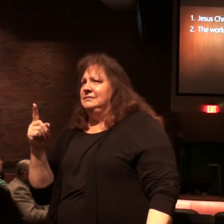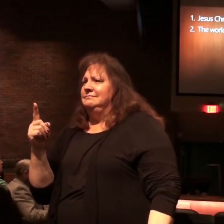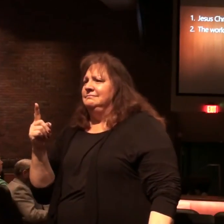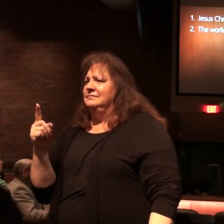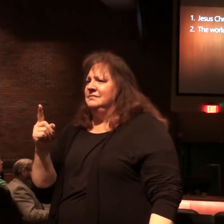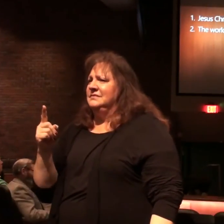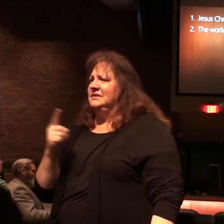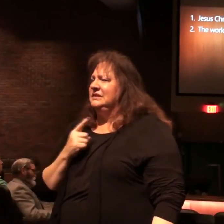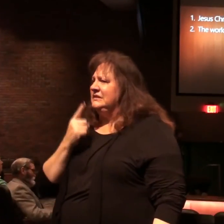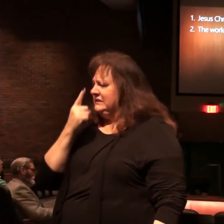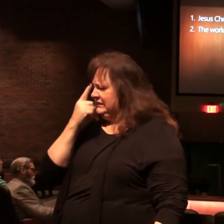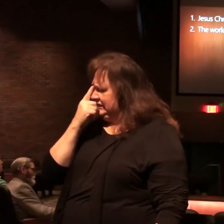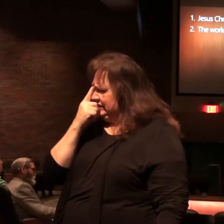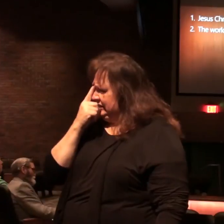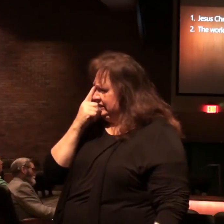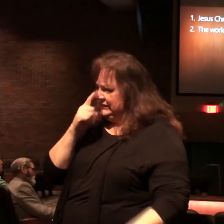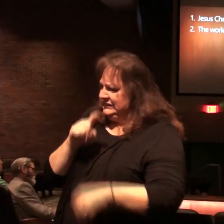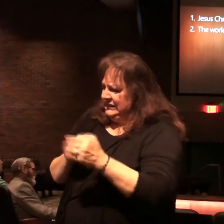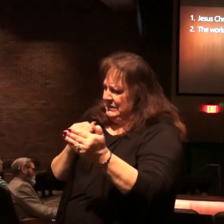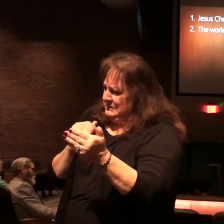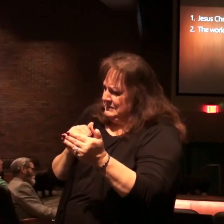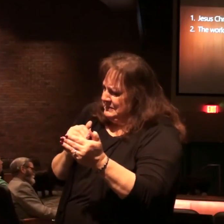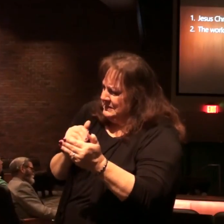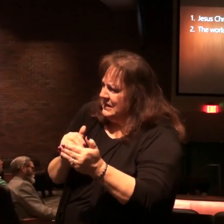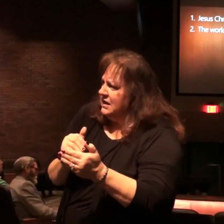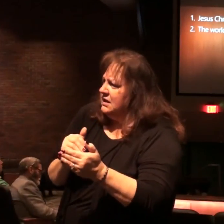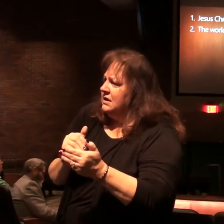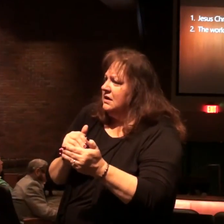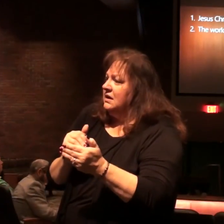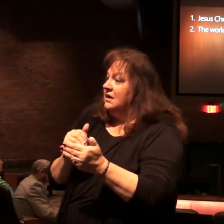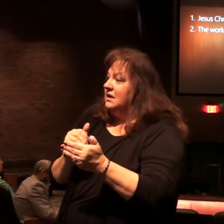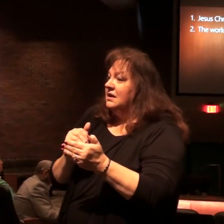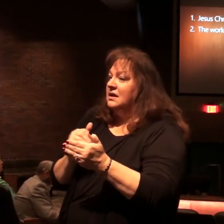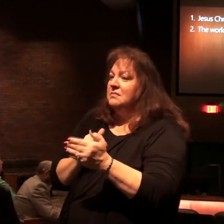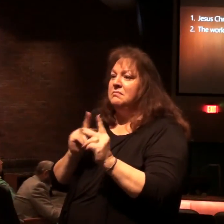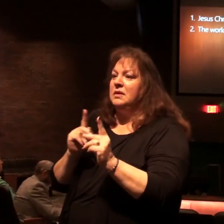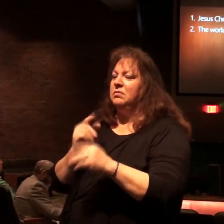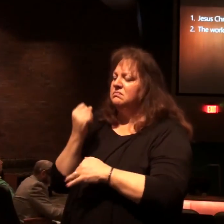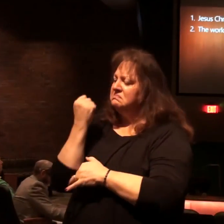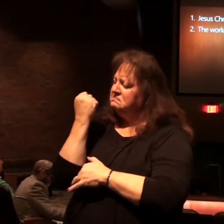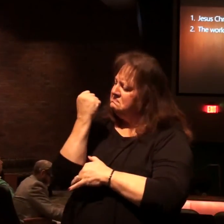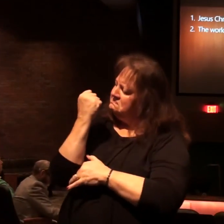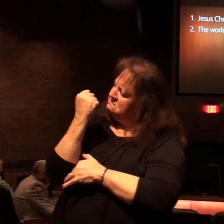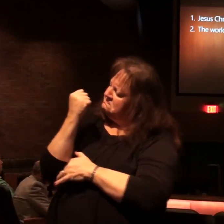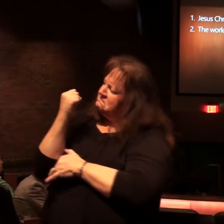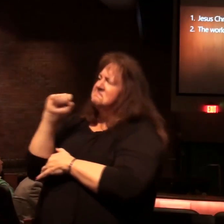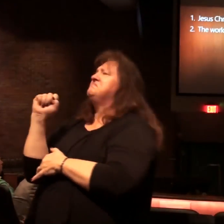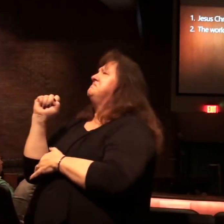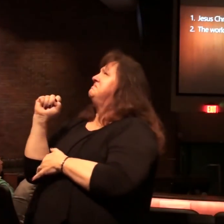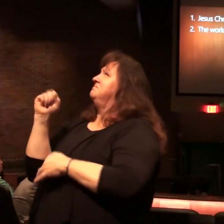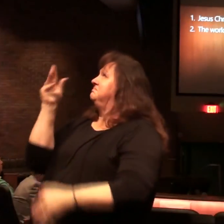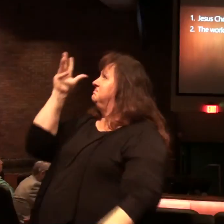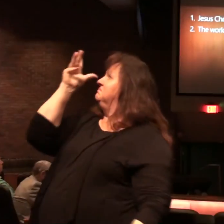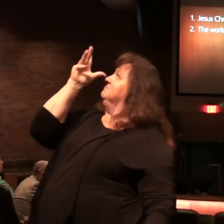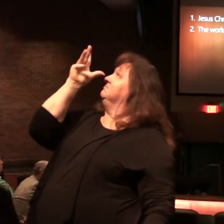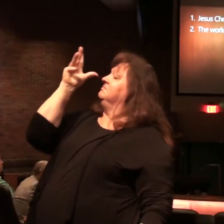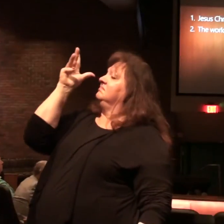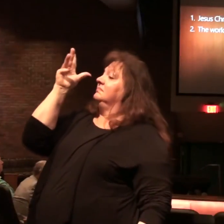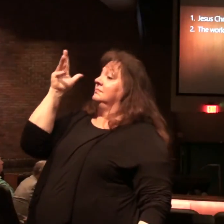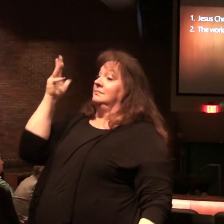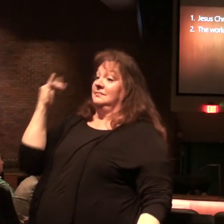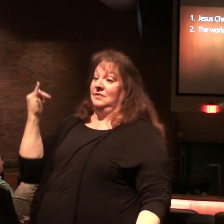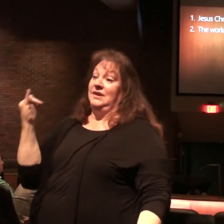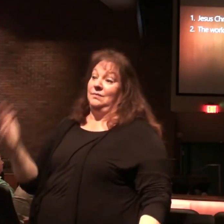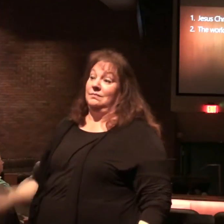at least make us think these could be moving us that how open in display is the defiance against